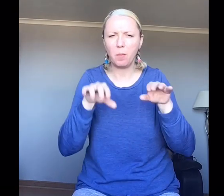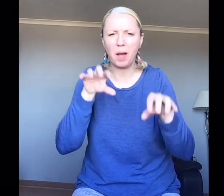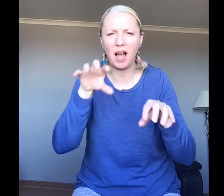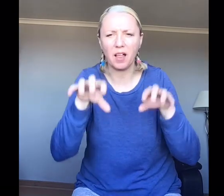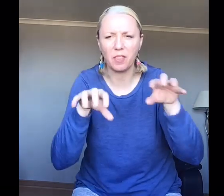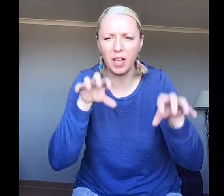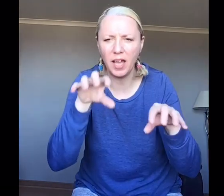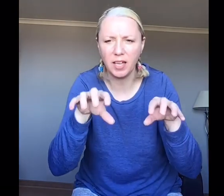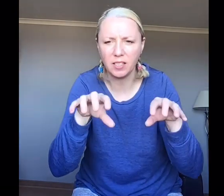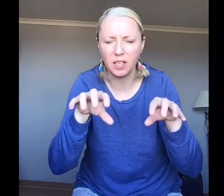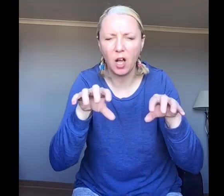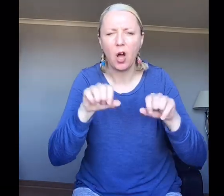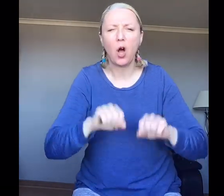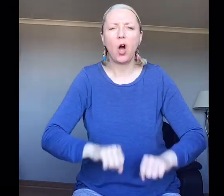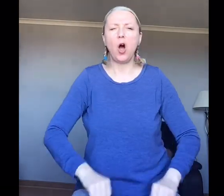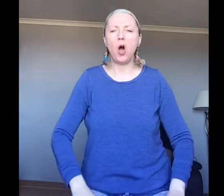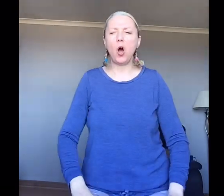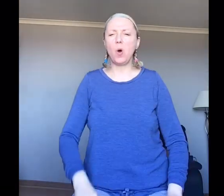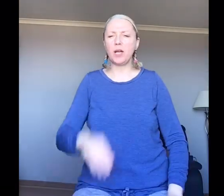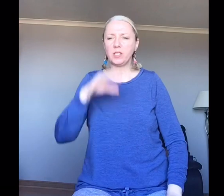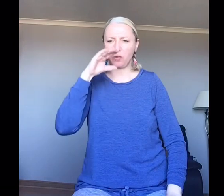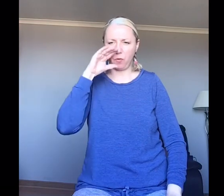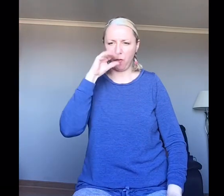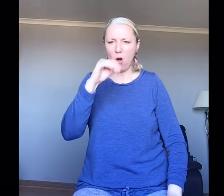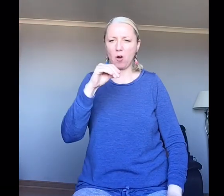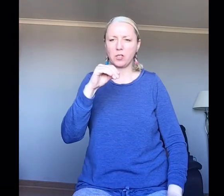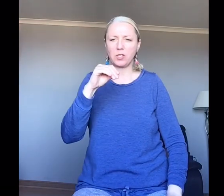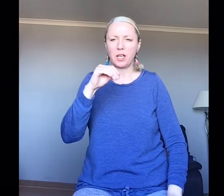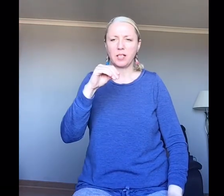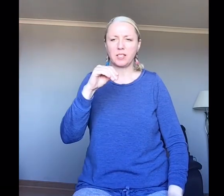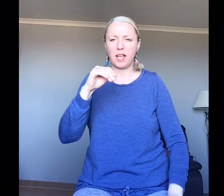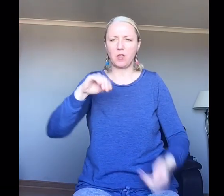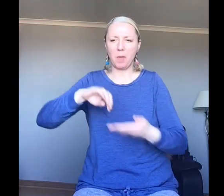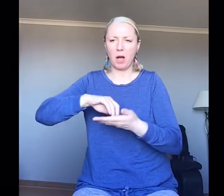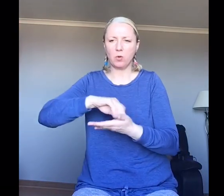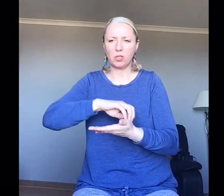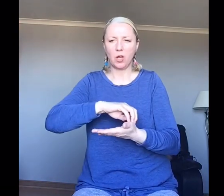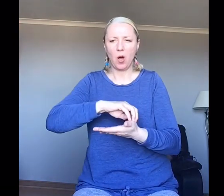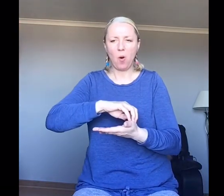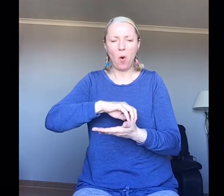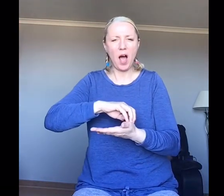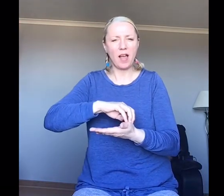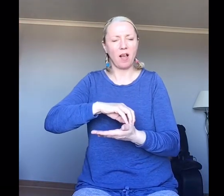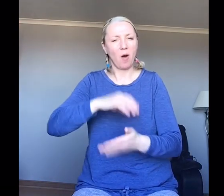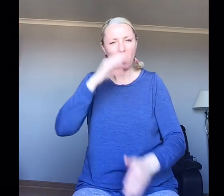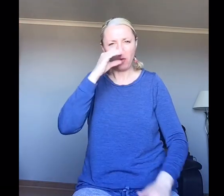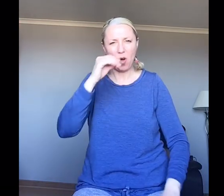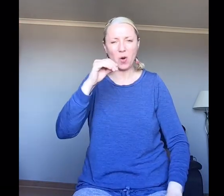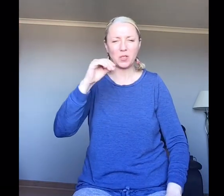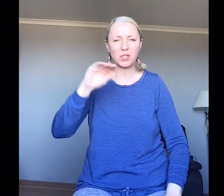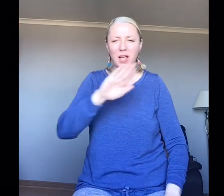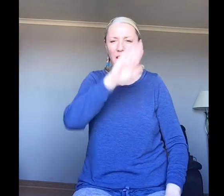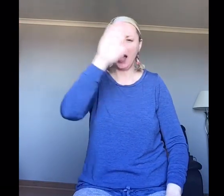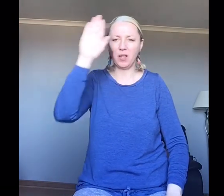path ahead. Oh, it's Fox, said the mouse. Why, Fox, hello.